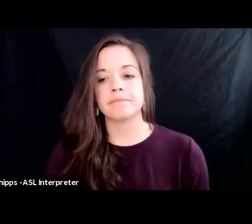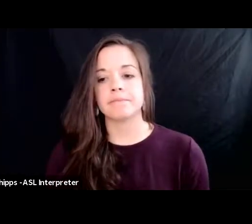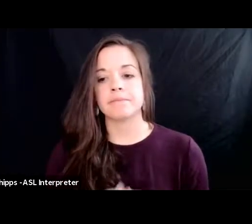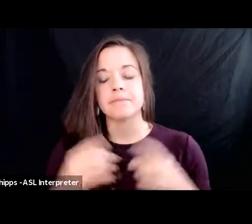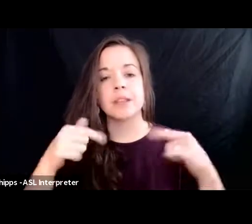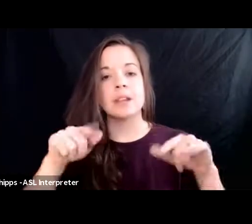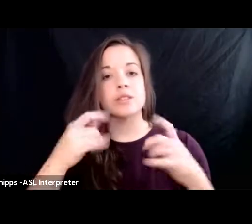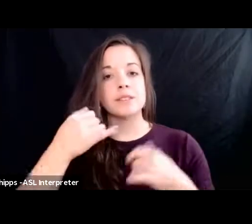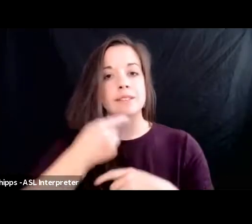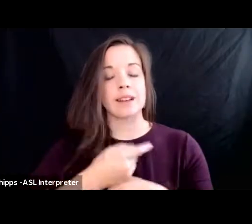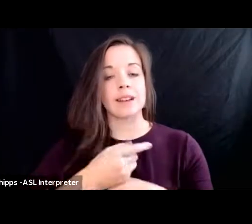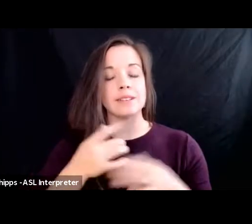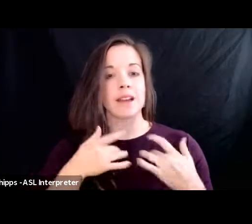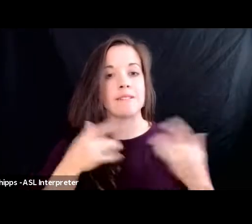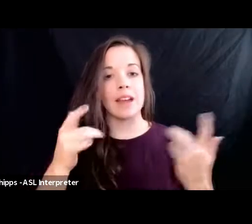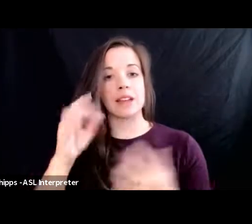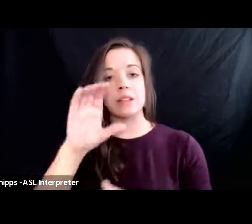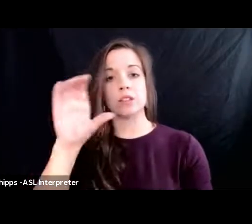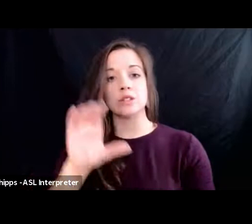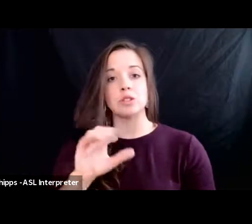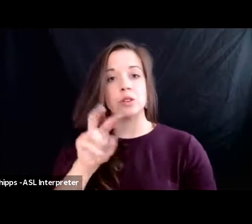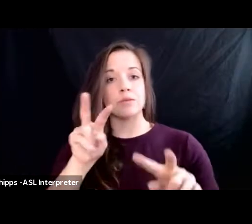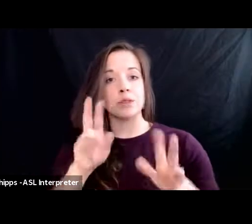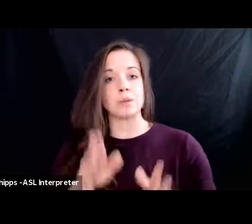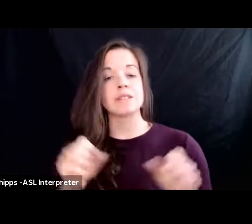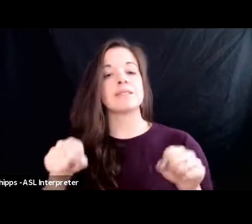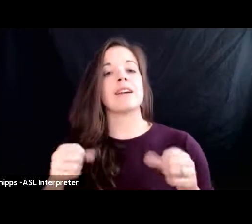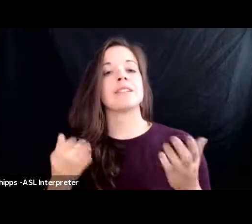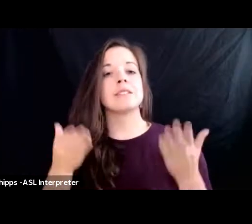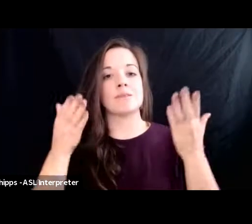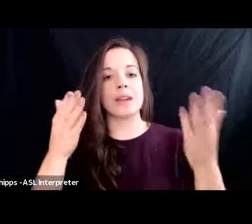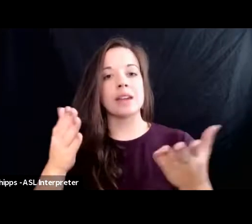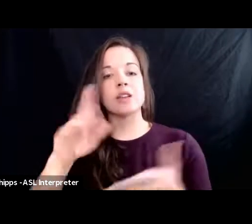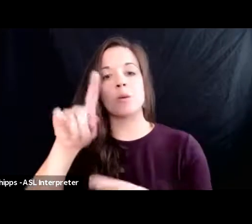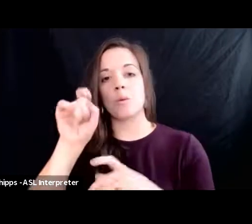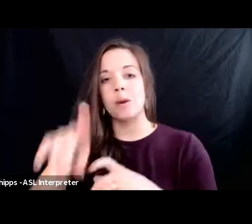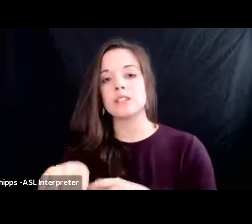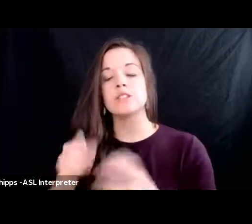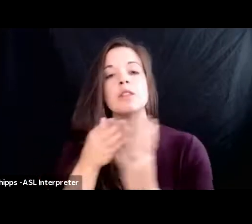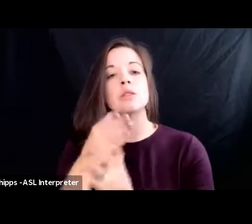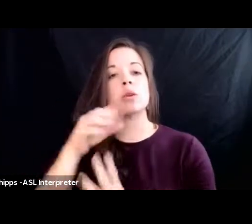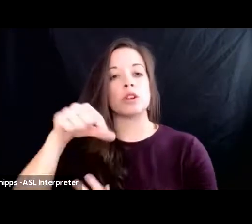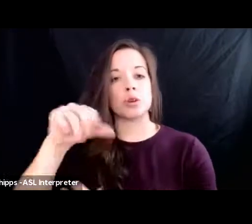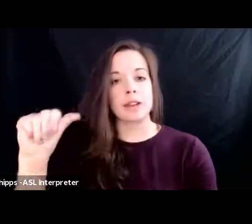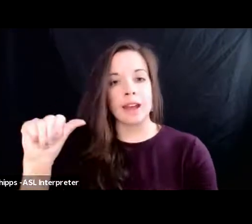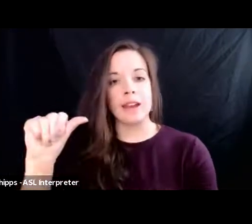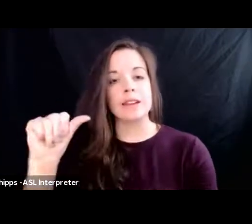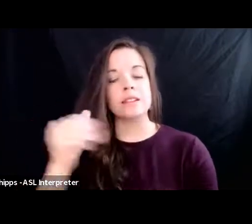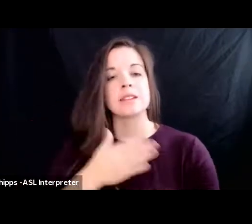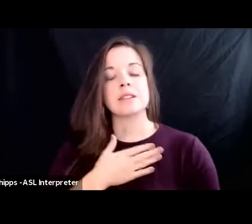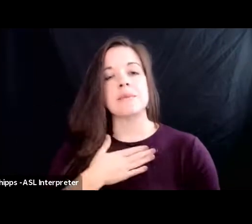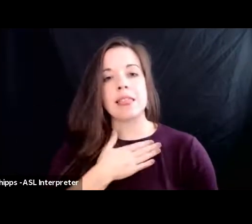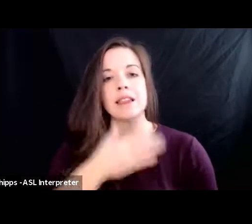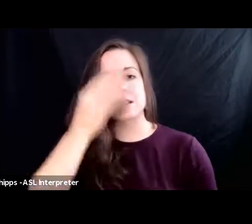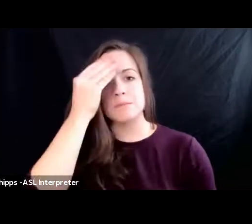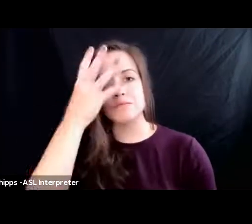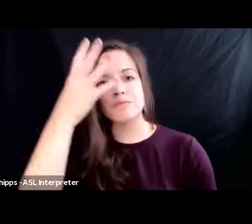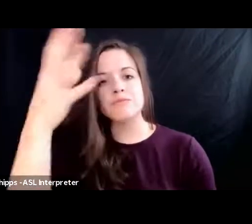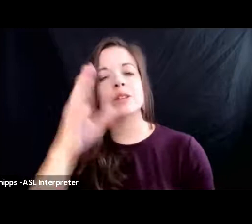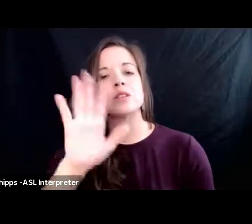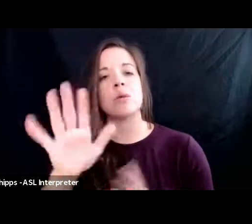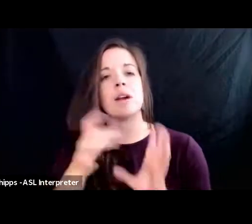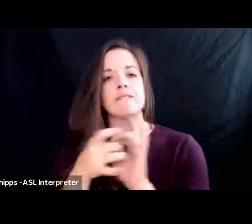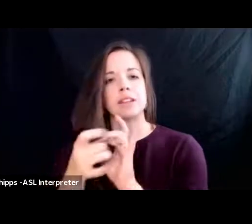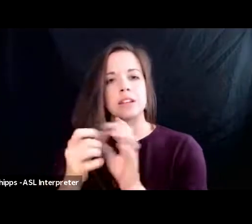today's event zoom viewers can submit questions for our speaker via the q a feature please indicate your affiliation with the college if you like